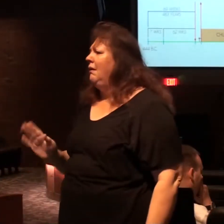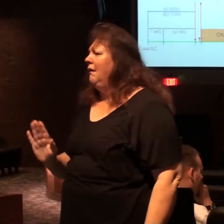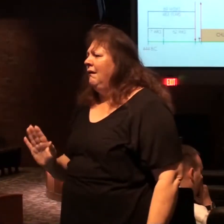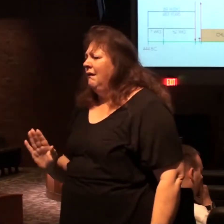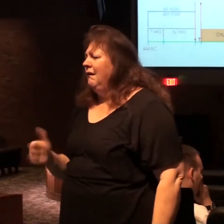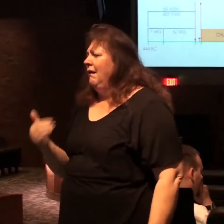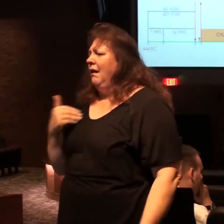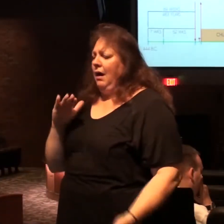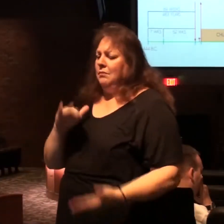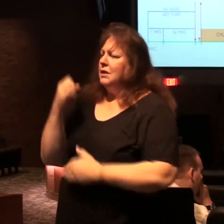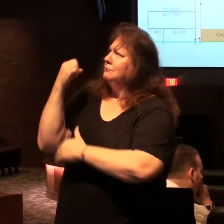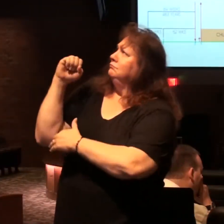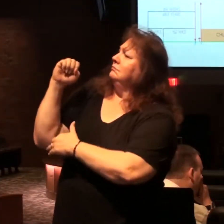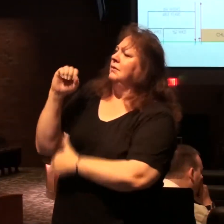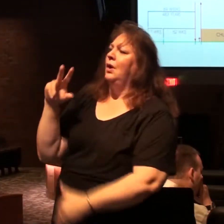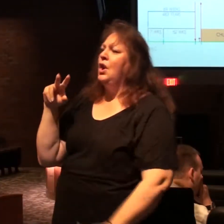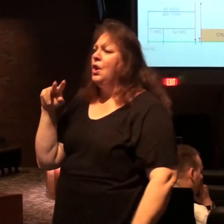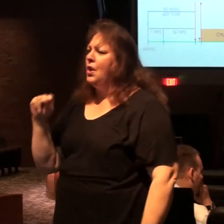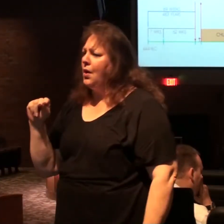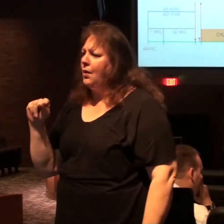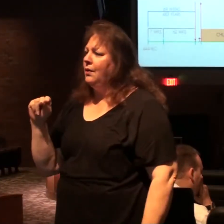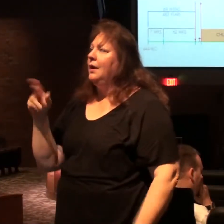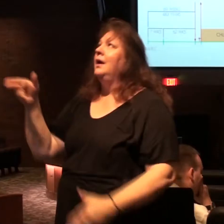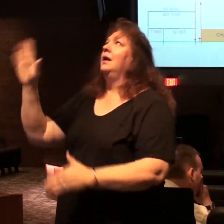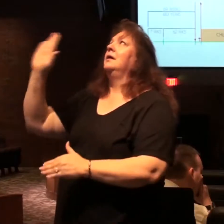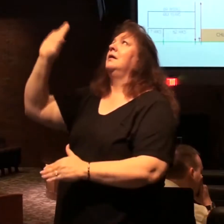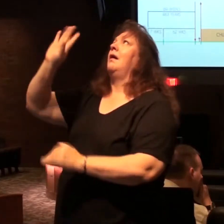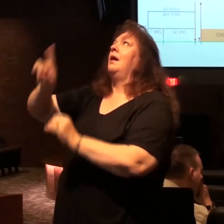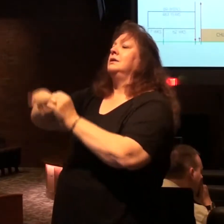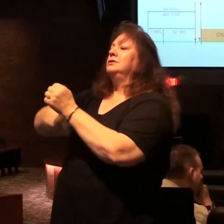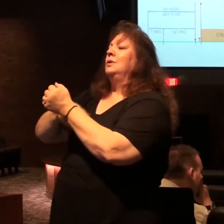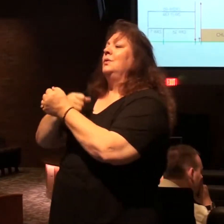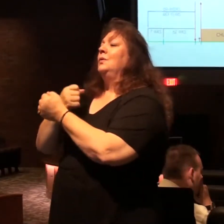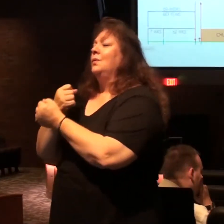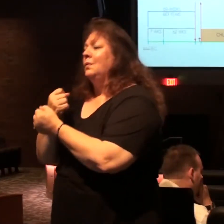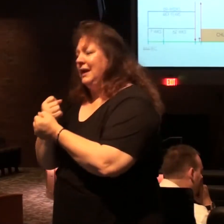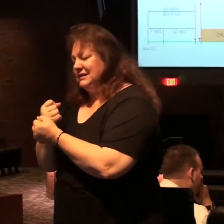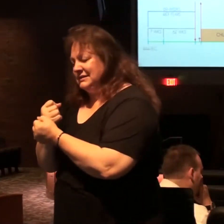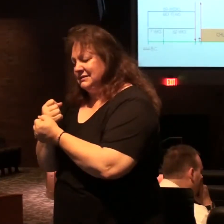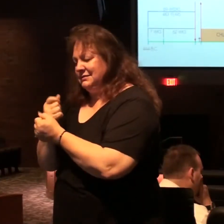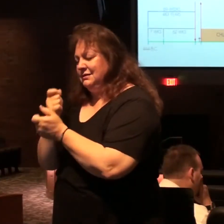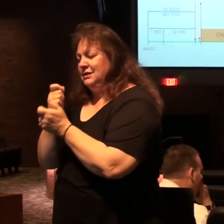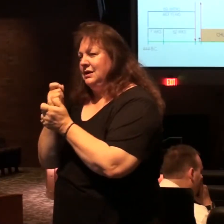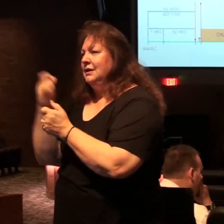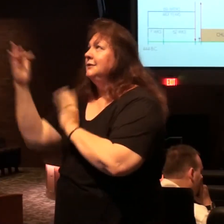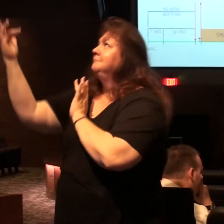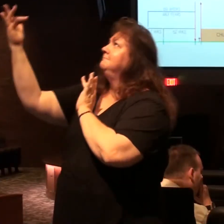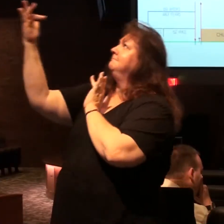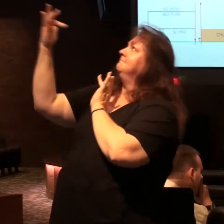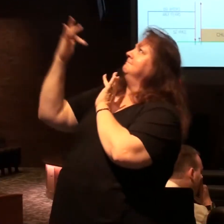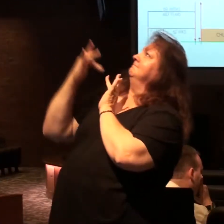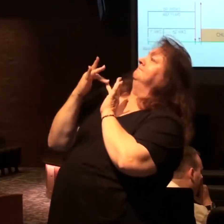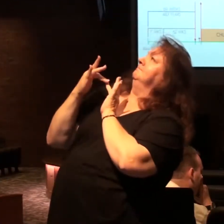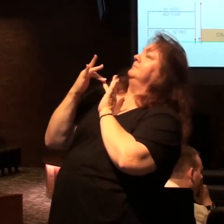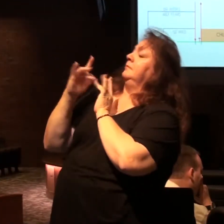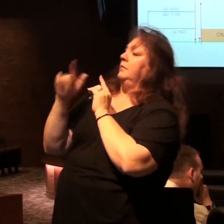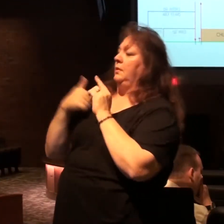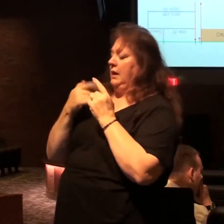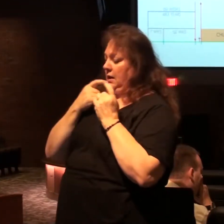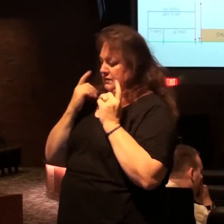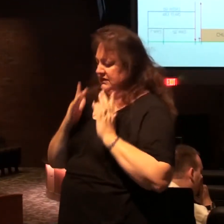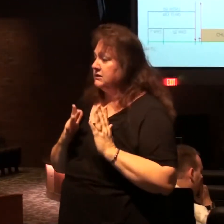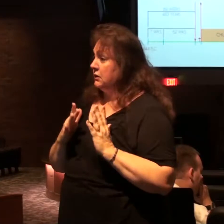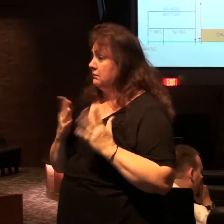less rebels against God no it's a sign that God's grace reached out to us to in our sinful